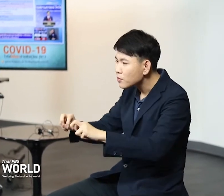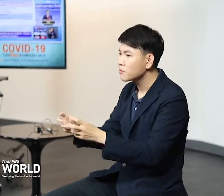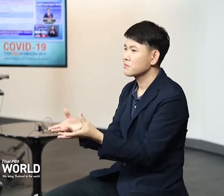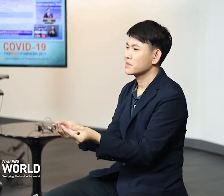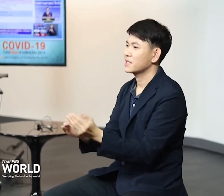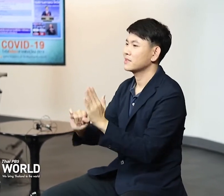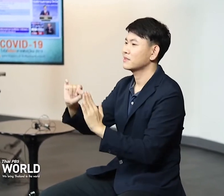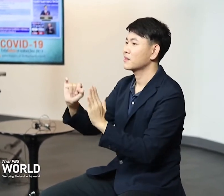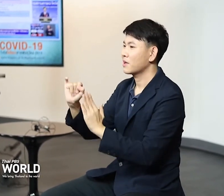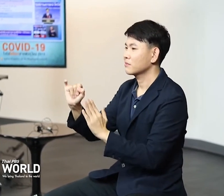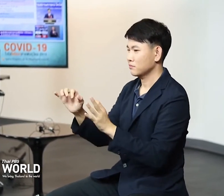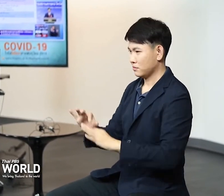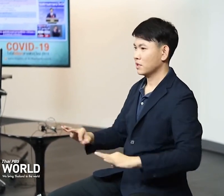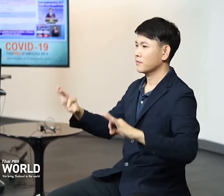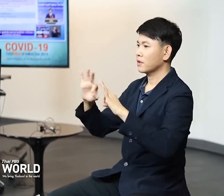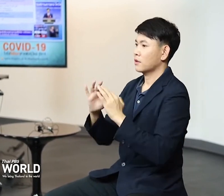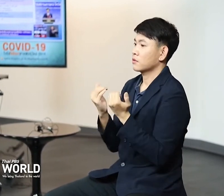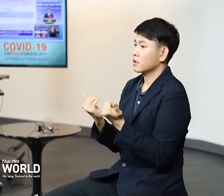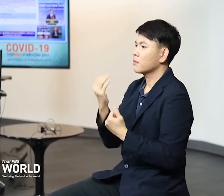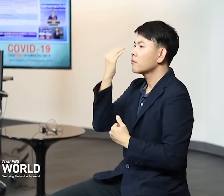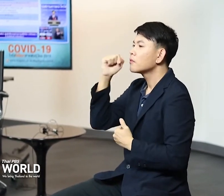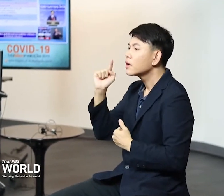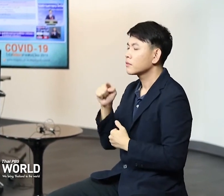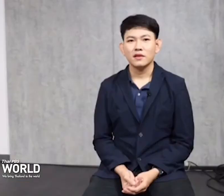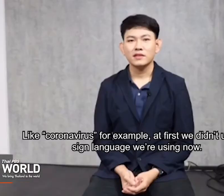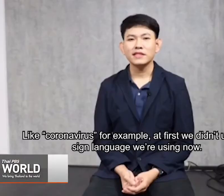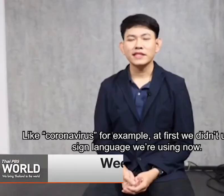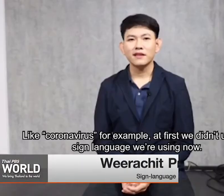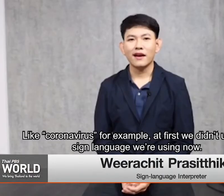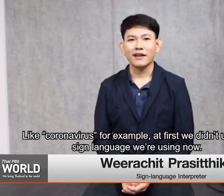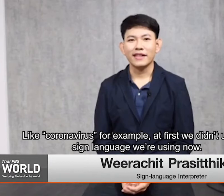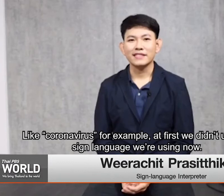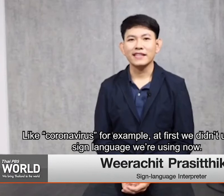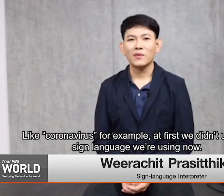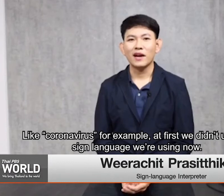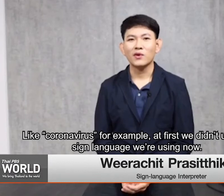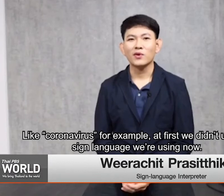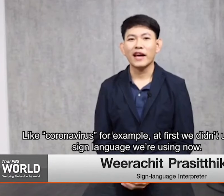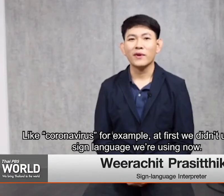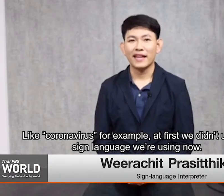agree on how those terms should be communicated. It is true. the coronavirus,